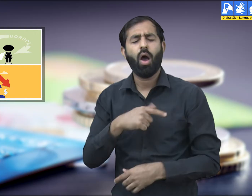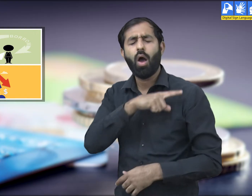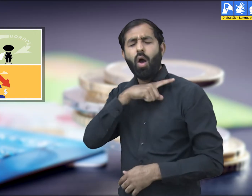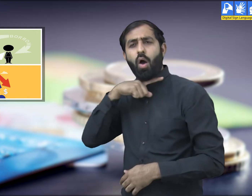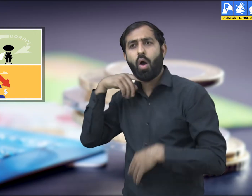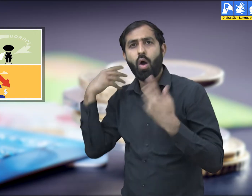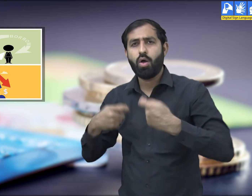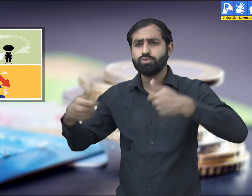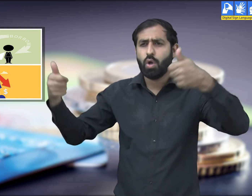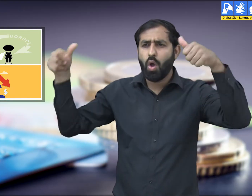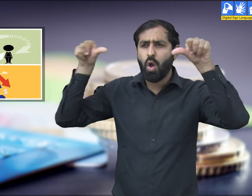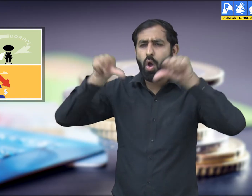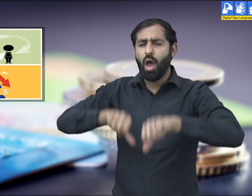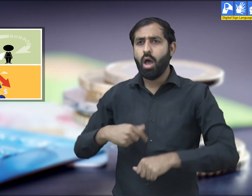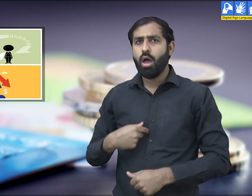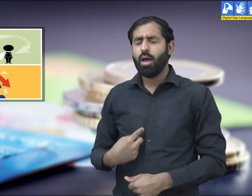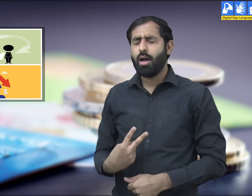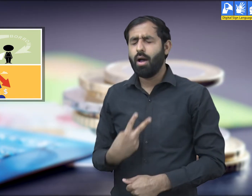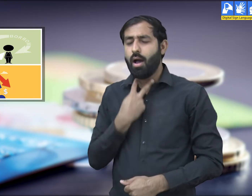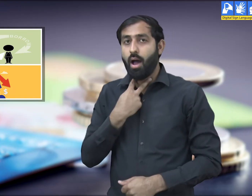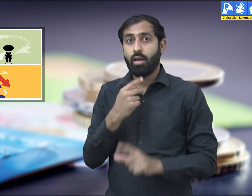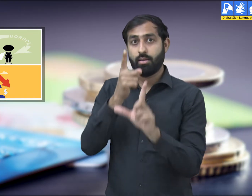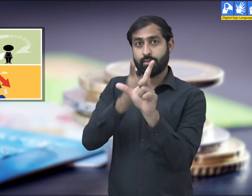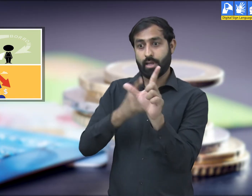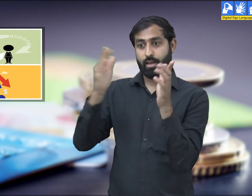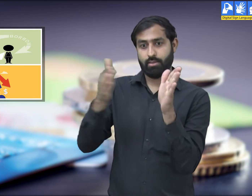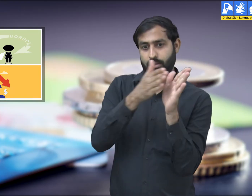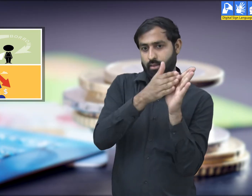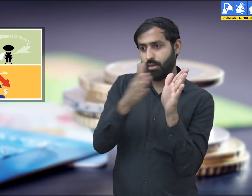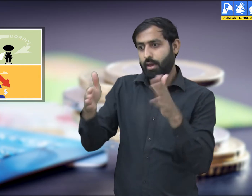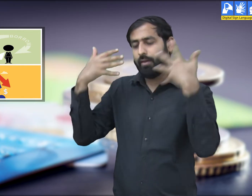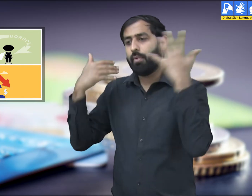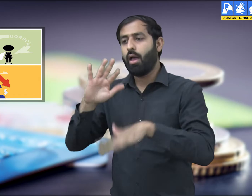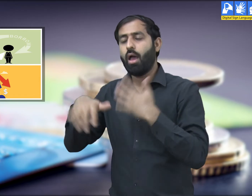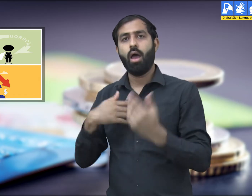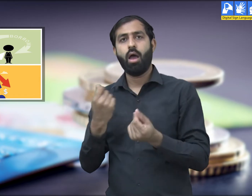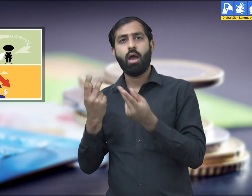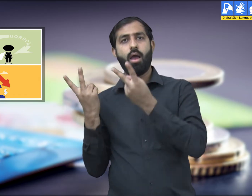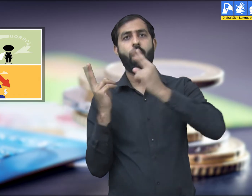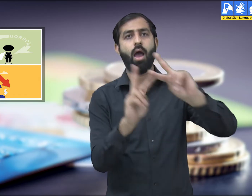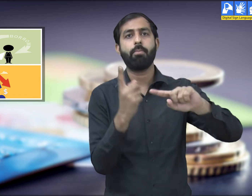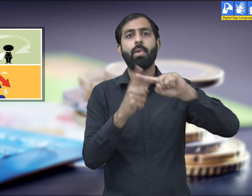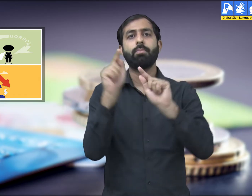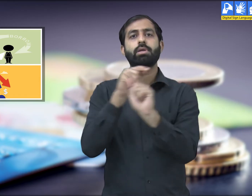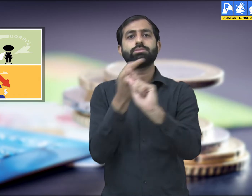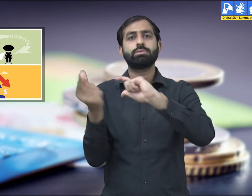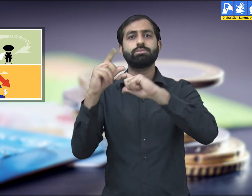any profits. Instead he has experienced losses. Now he is unable to return the loan and the